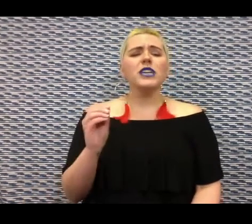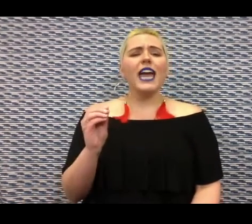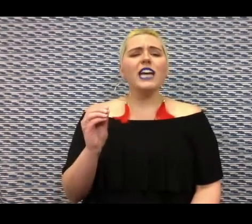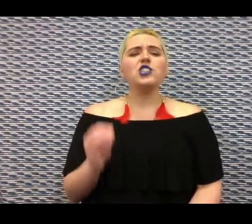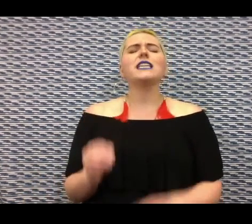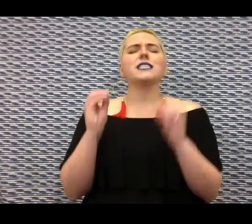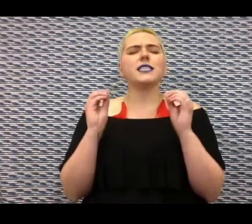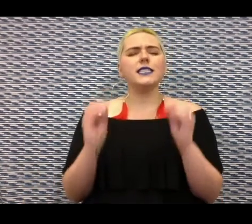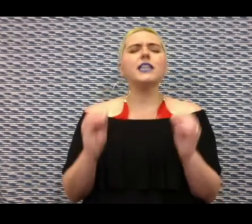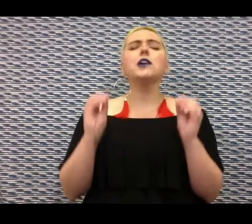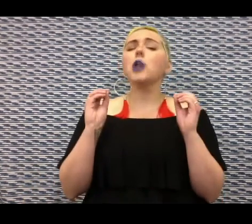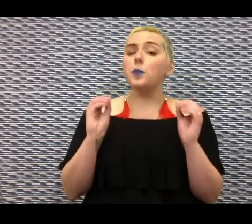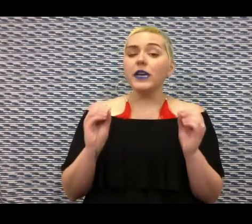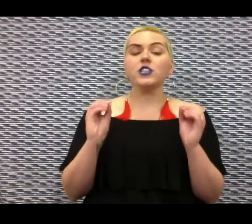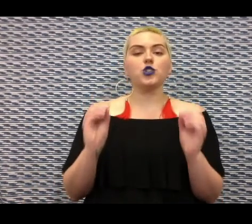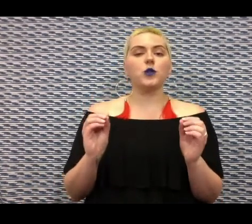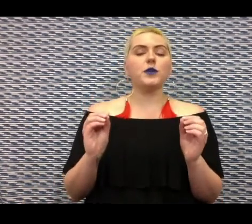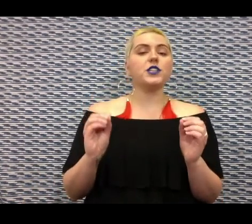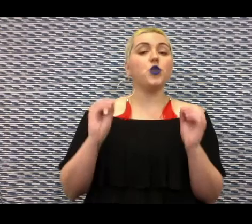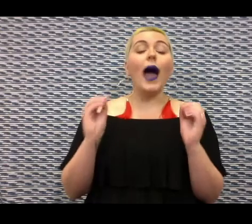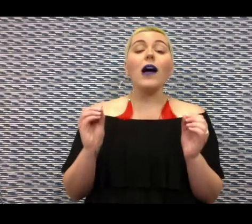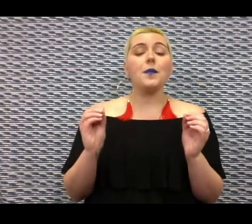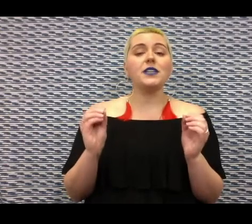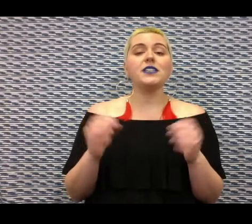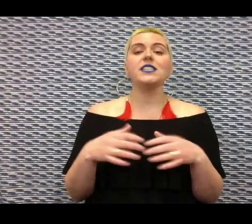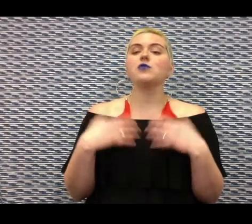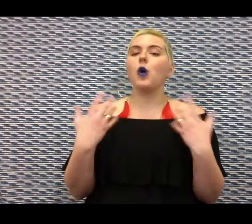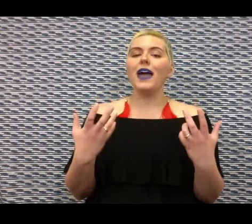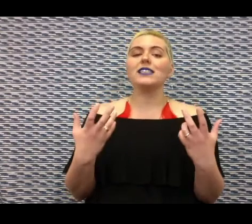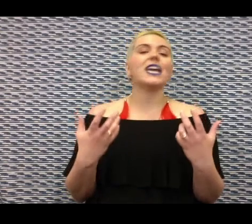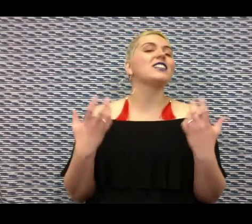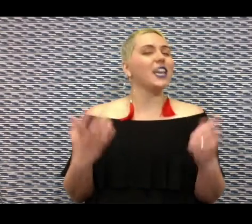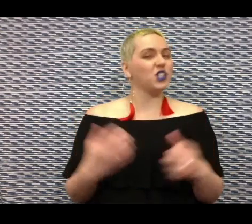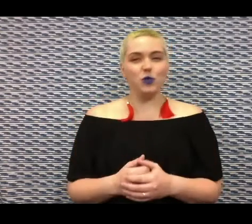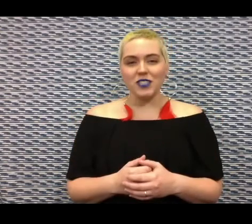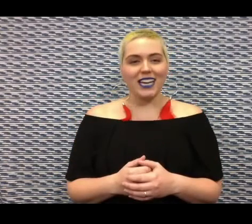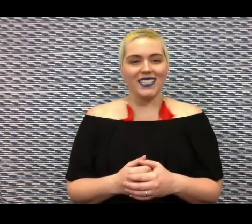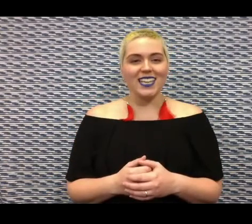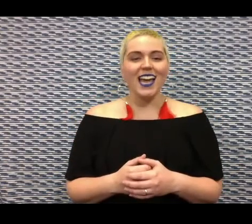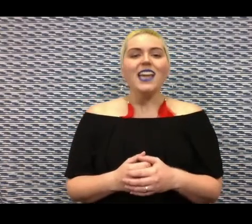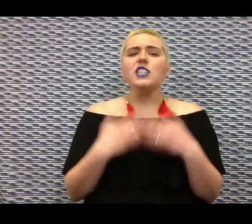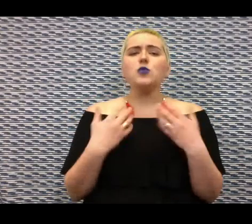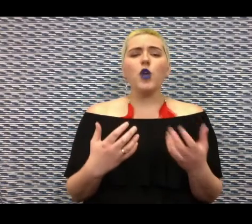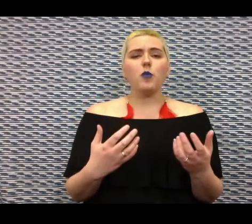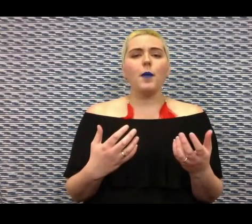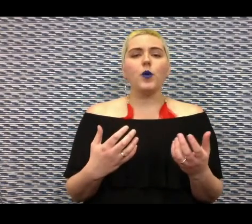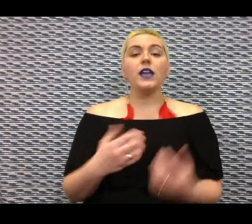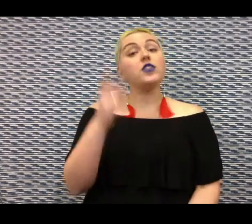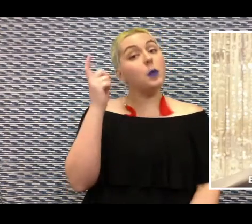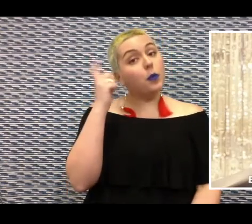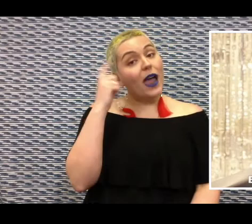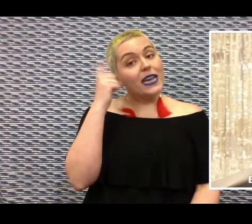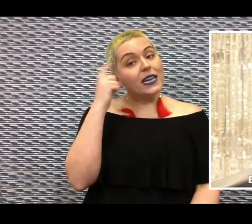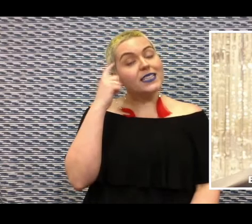Communication is the single biggest contributor to our happiness in romantic and sexual settings. It's worth remembering